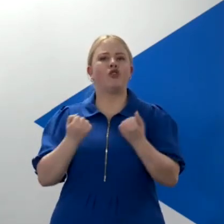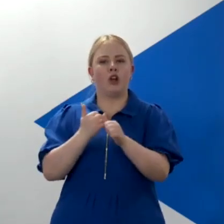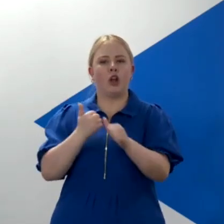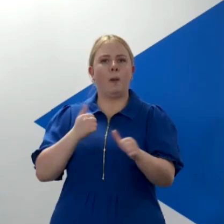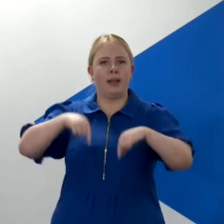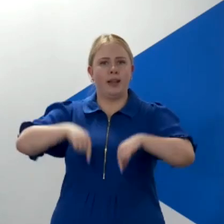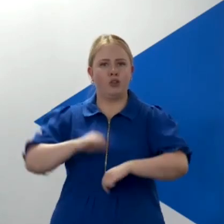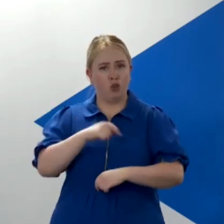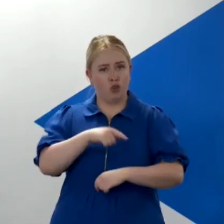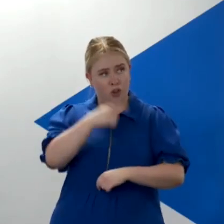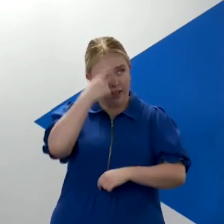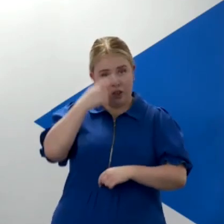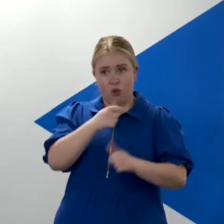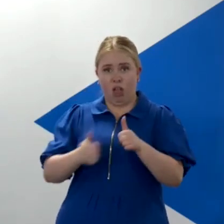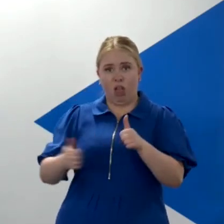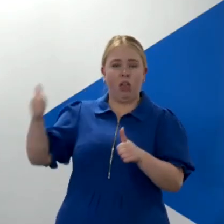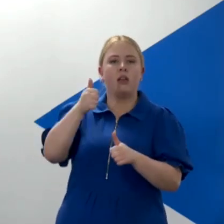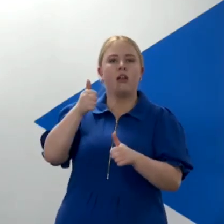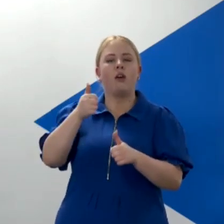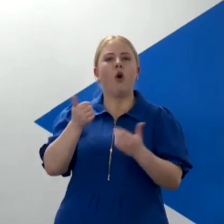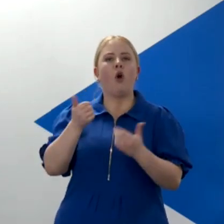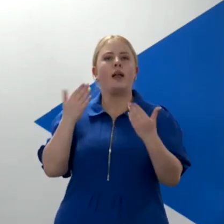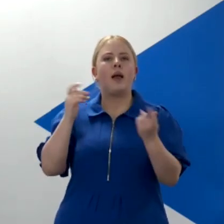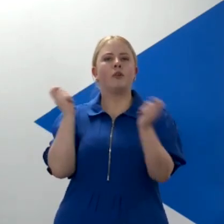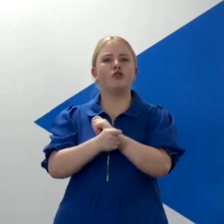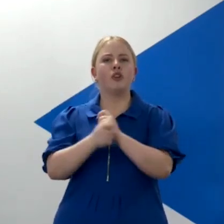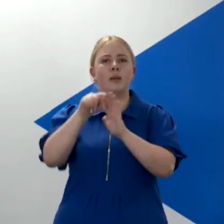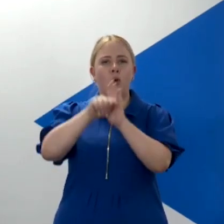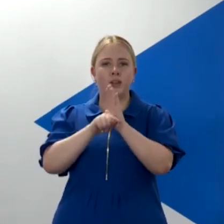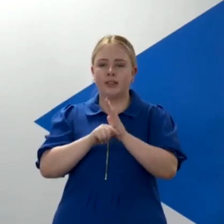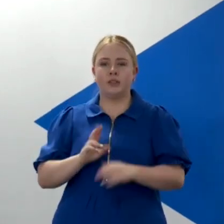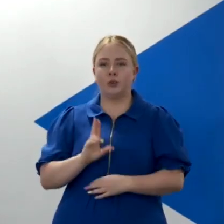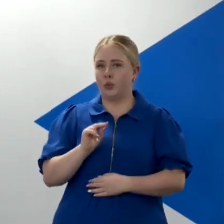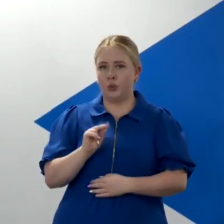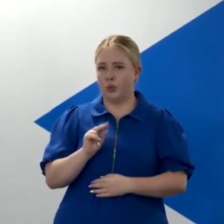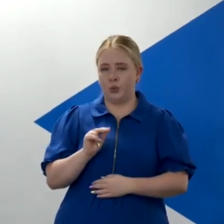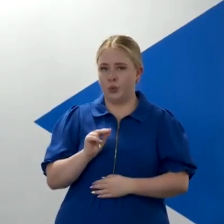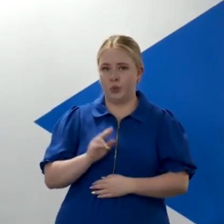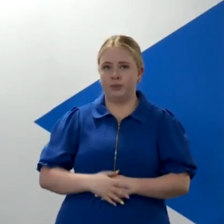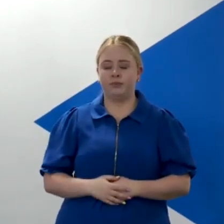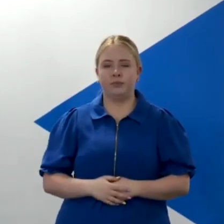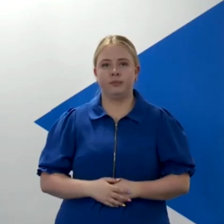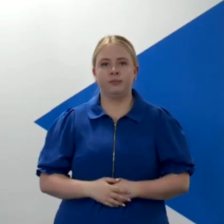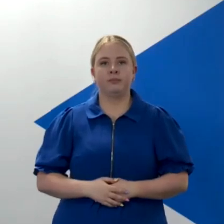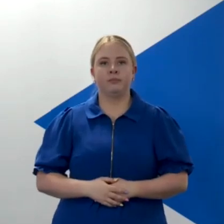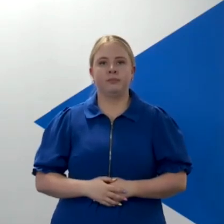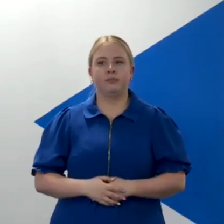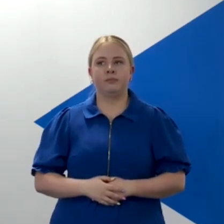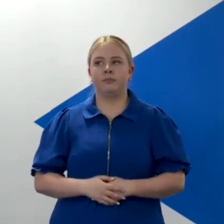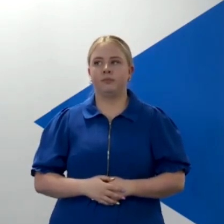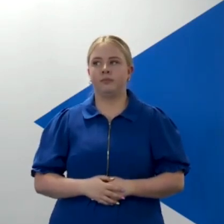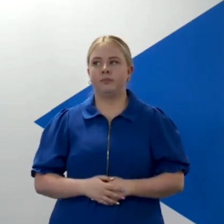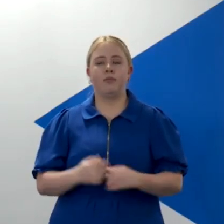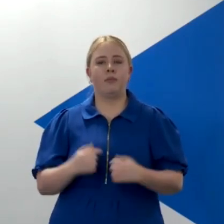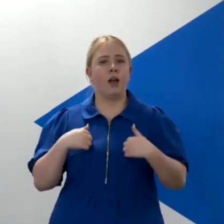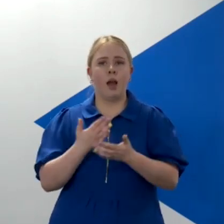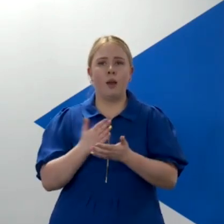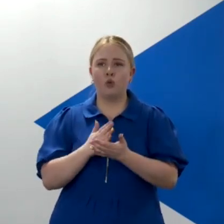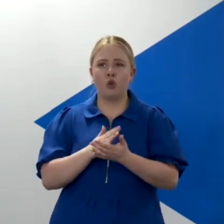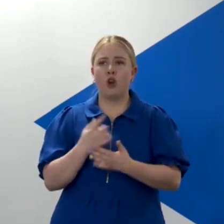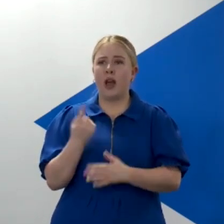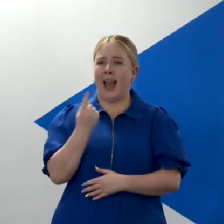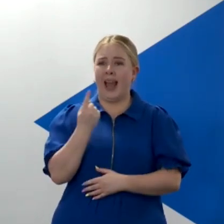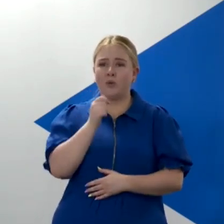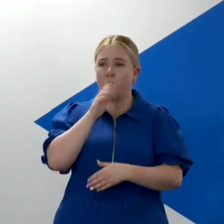outflanked on climate change policy? Not at all. Let me say that I'm not sure anybody will trust